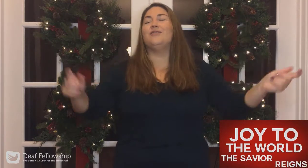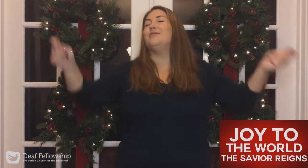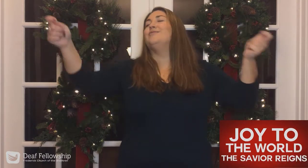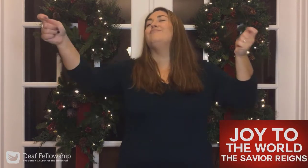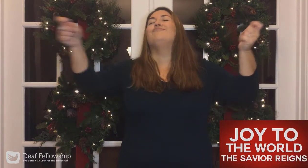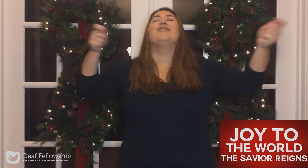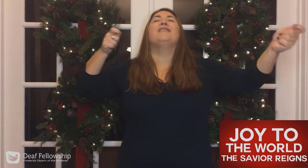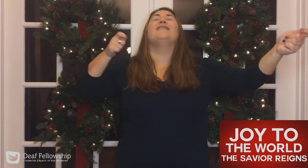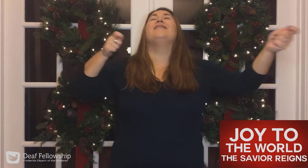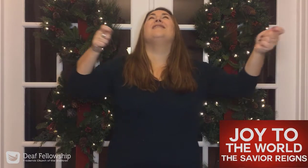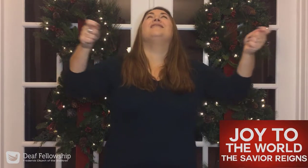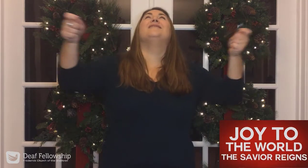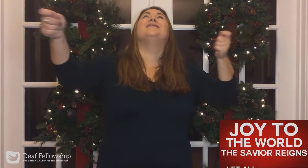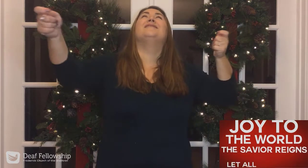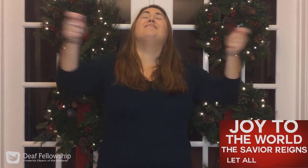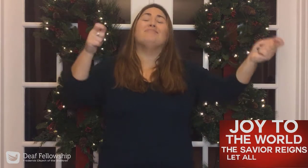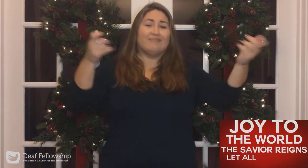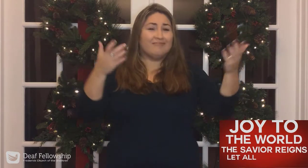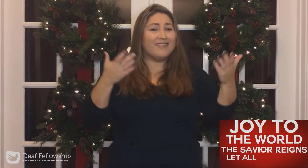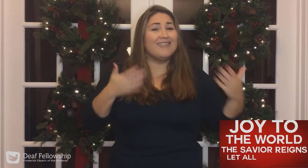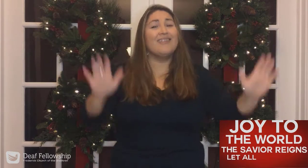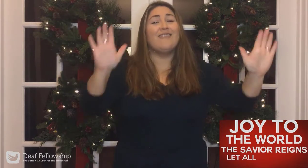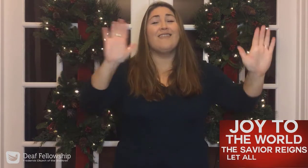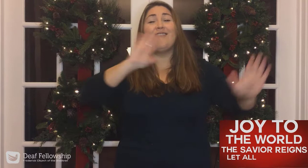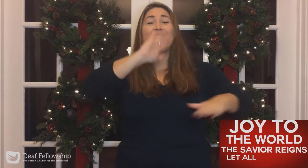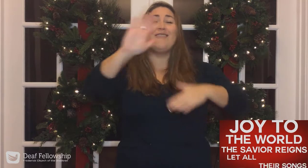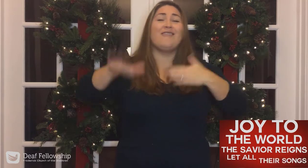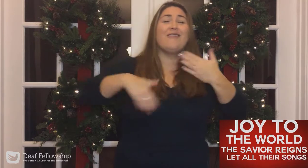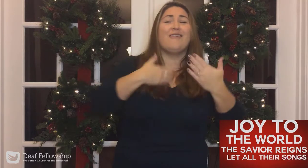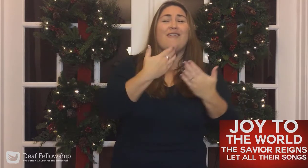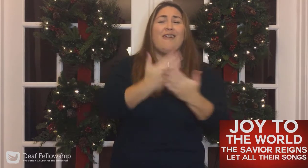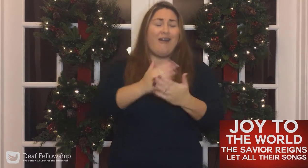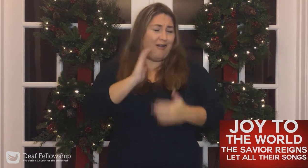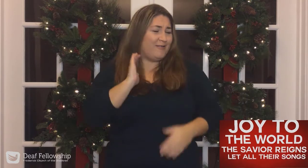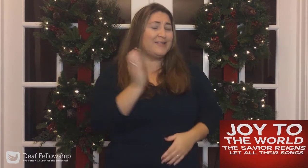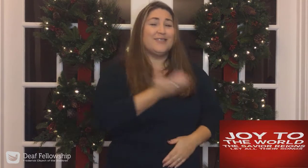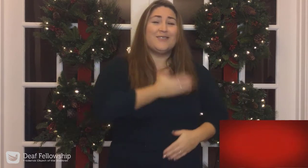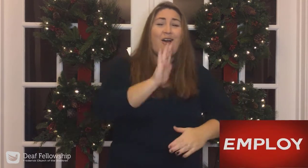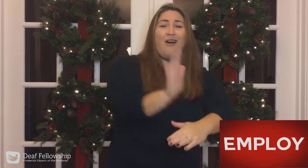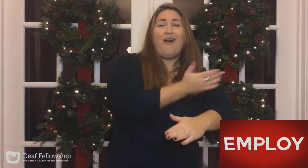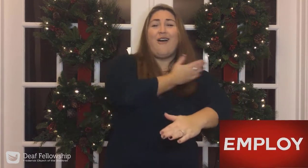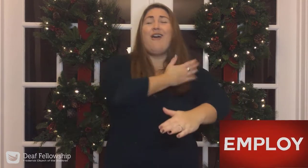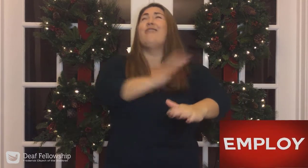reigns. Let all their songs